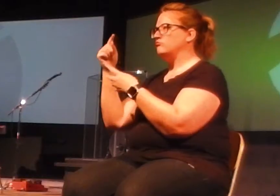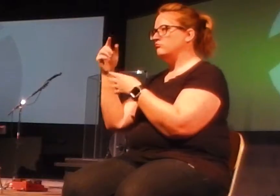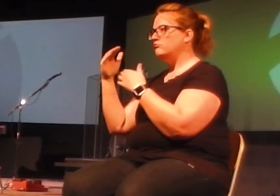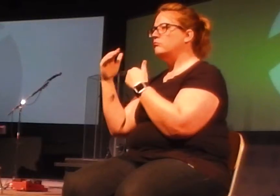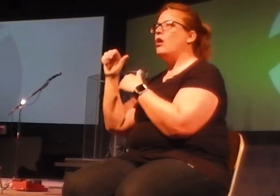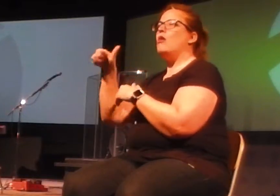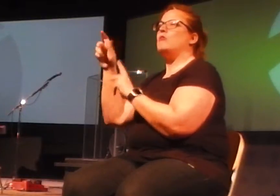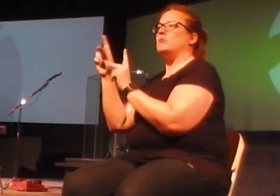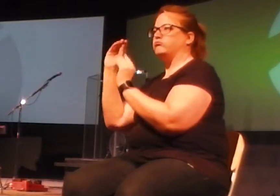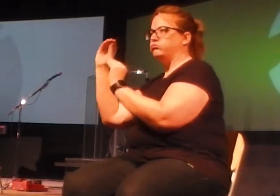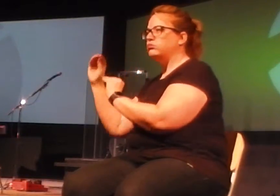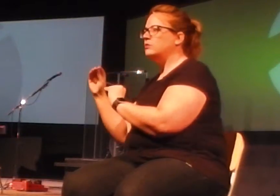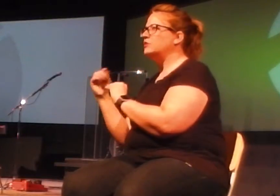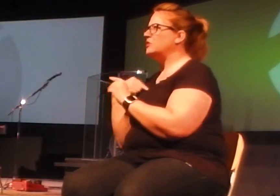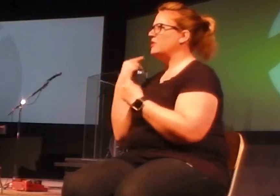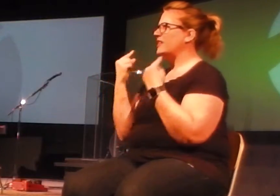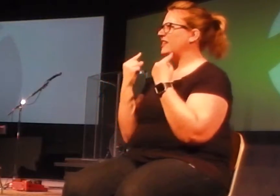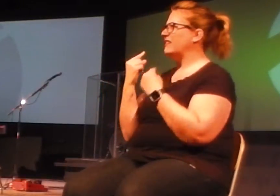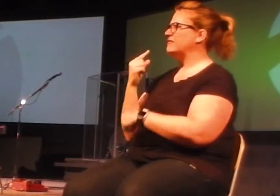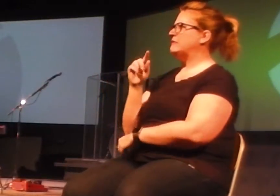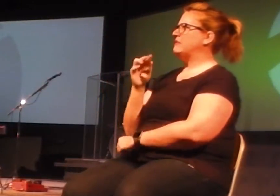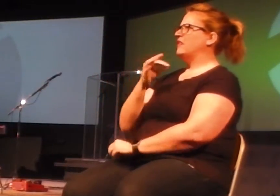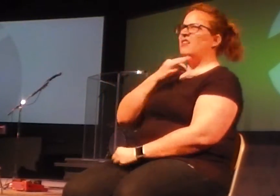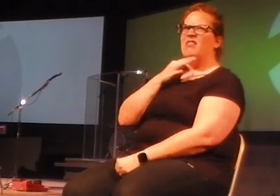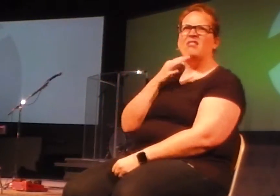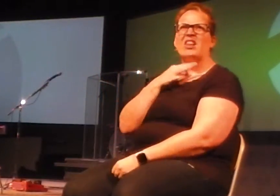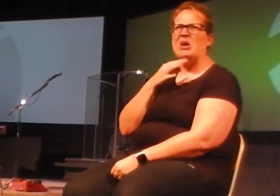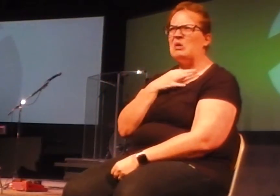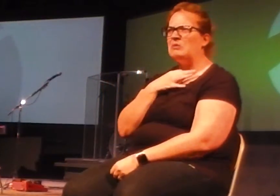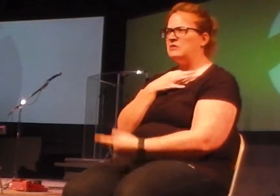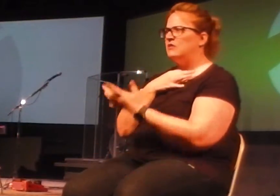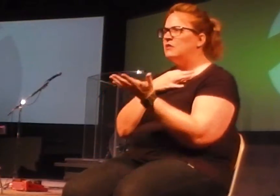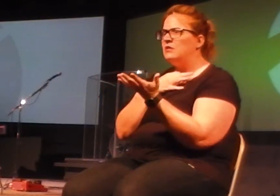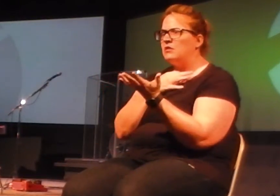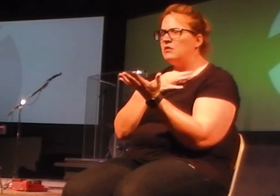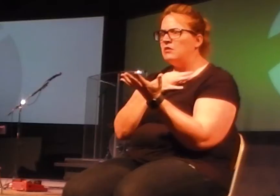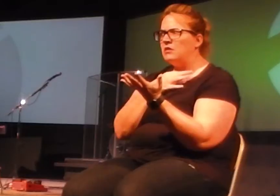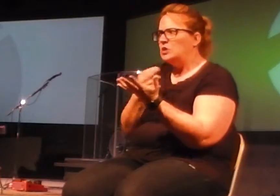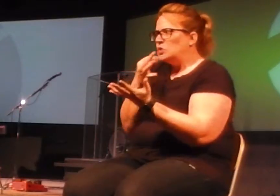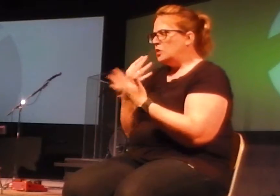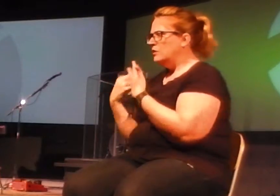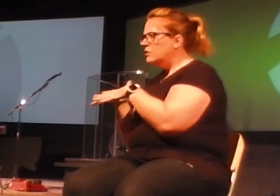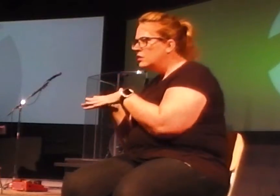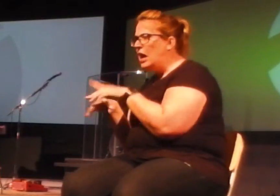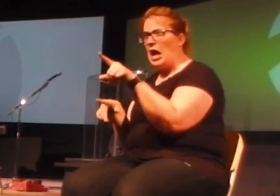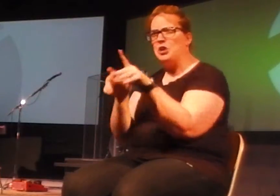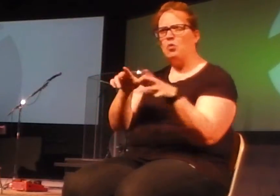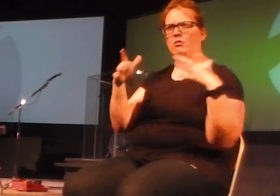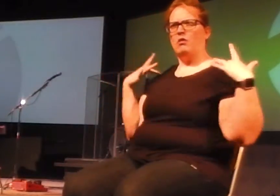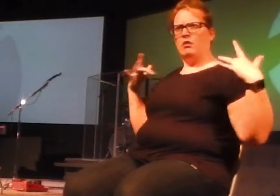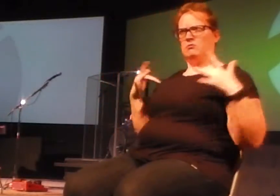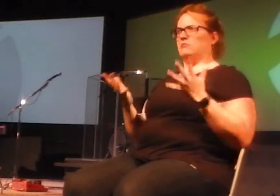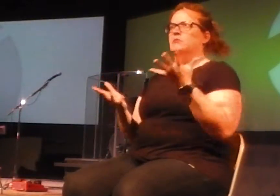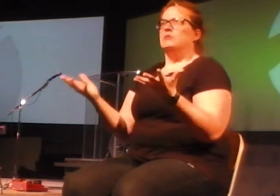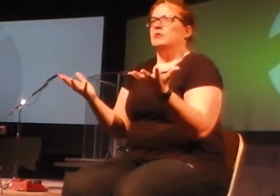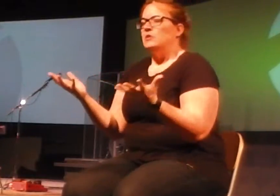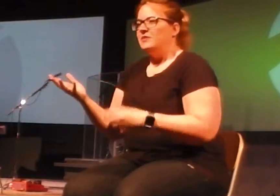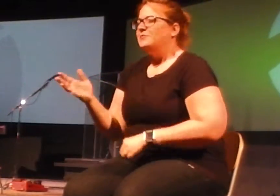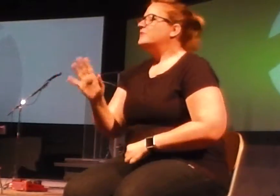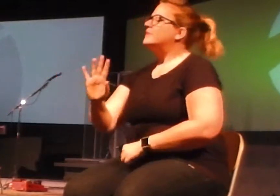of all, maybe you're sitting there thinking to yourself, oh no, what about this merger, right? We're about to take this merger, and you're going to step back from things. I just want you to know that has